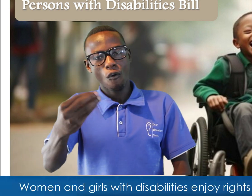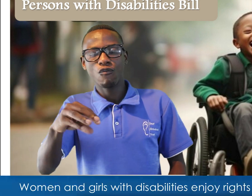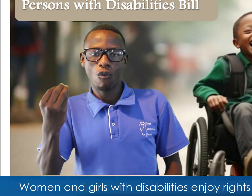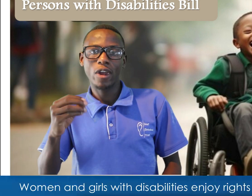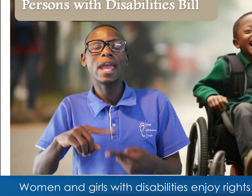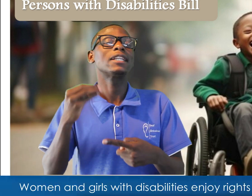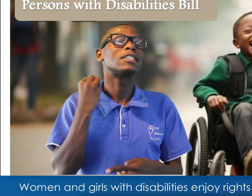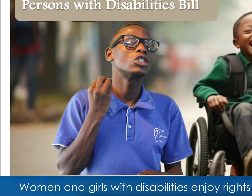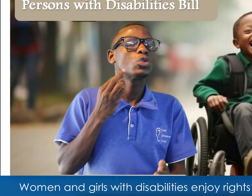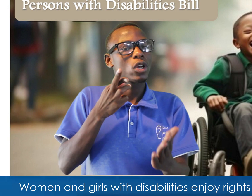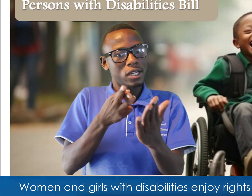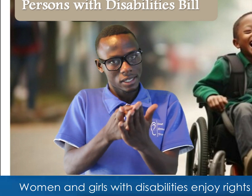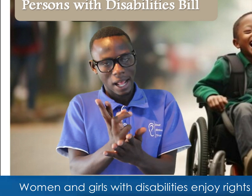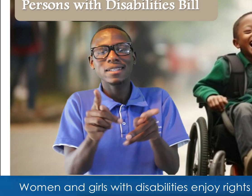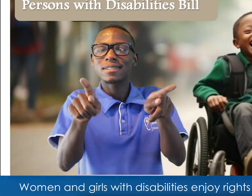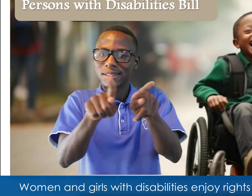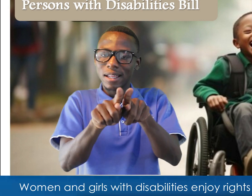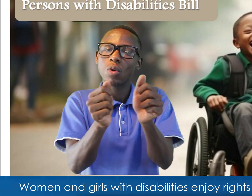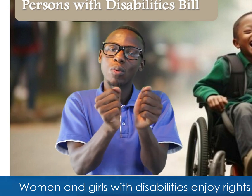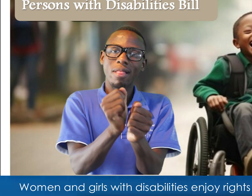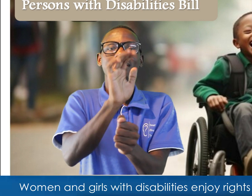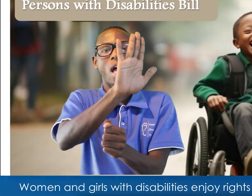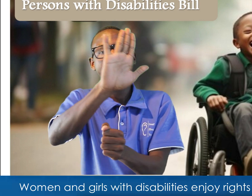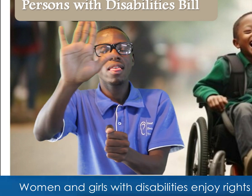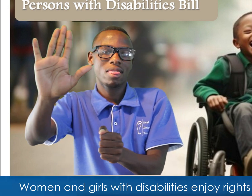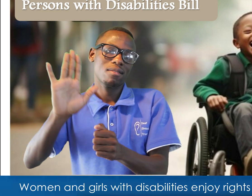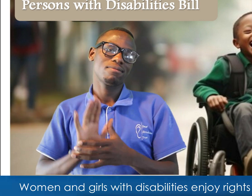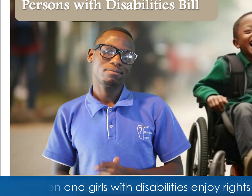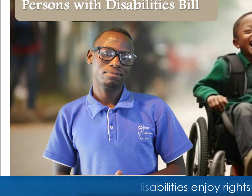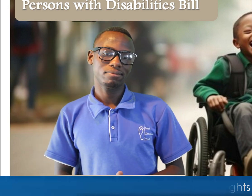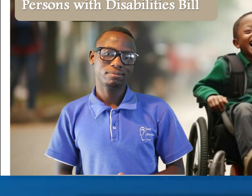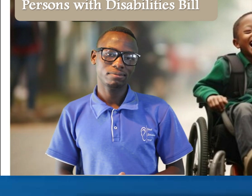Women and Girls with Disabilities enjoy rights on an equal basis with others.